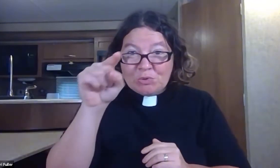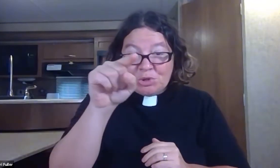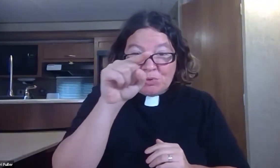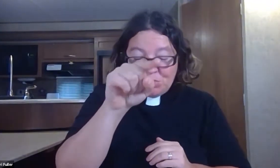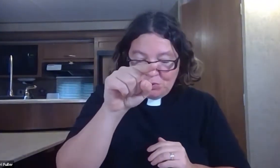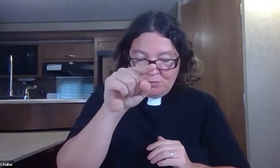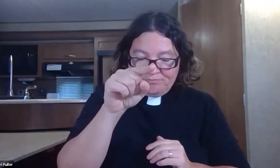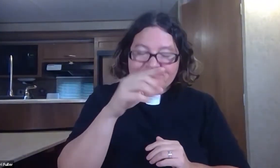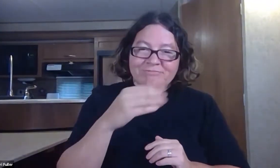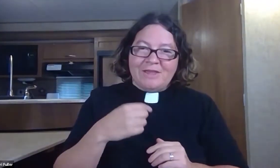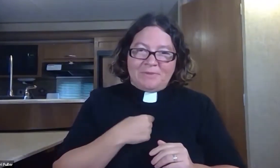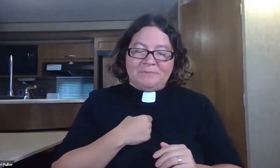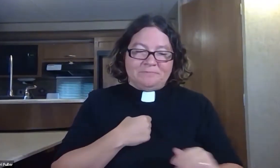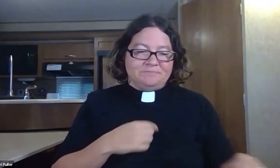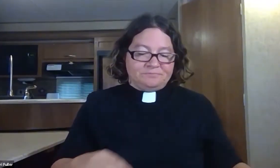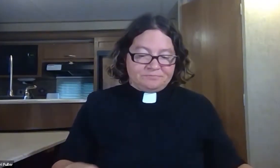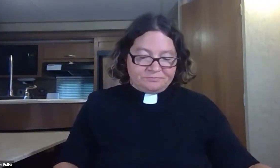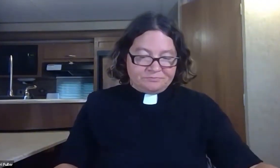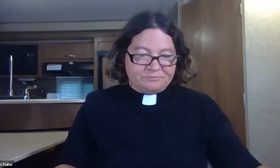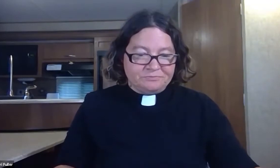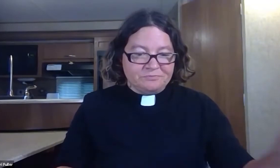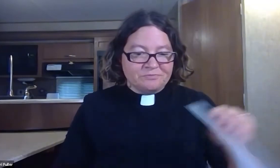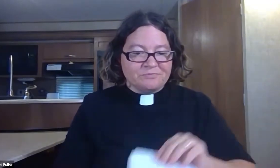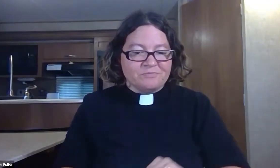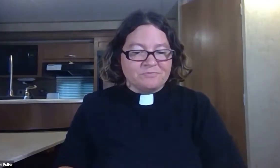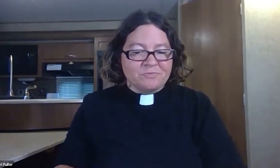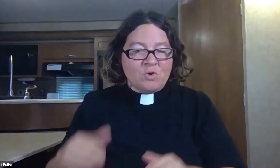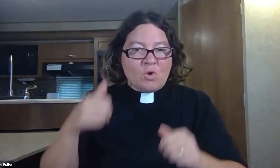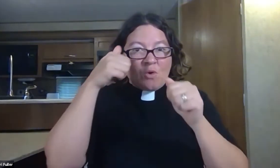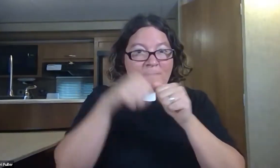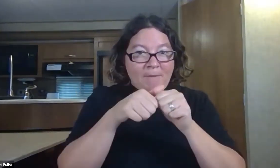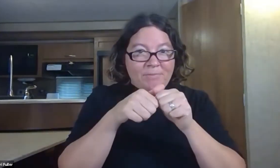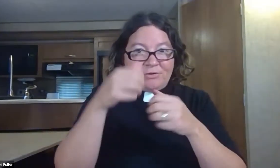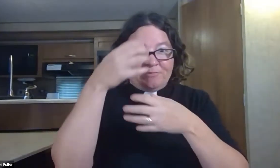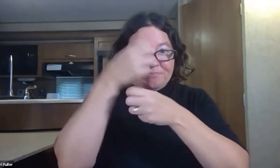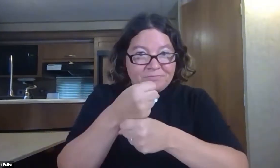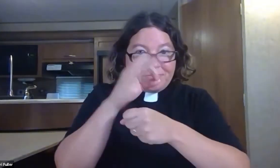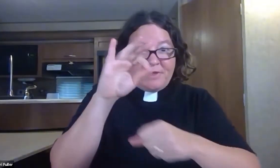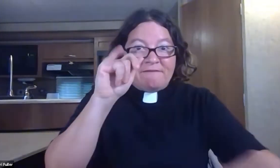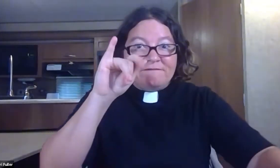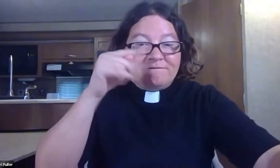for each and every one of you out there watching and for me so remember